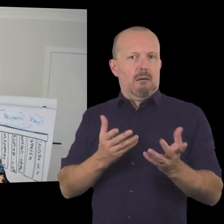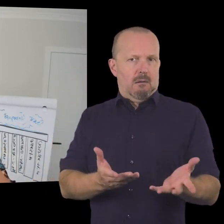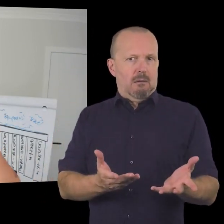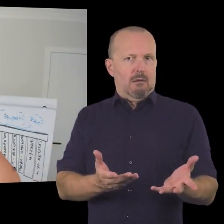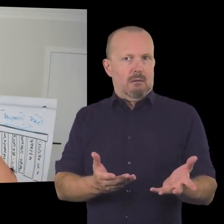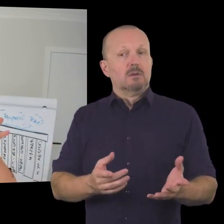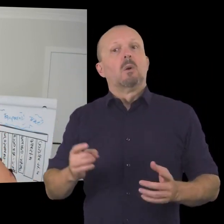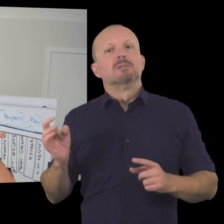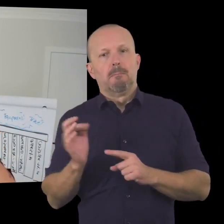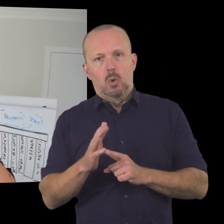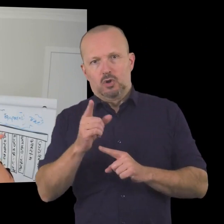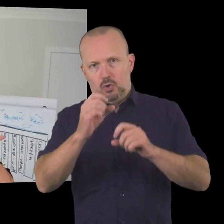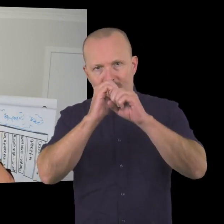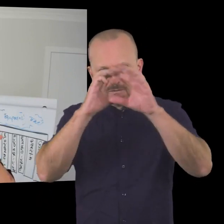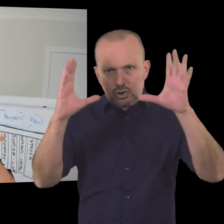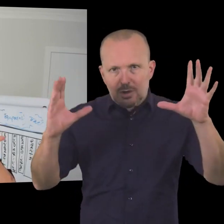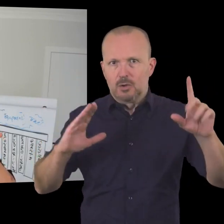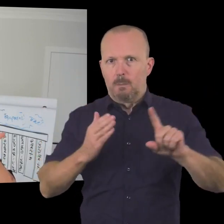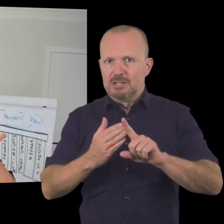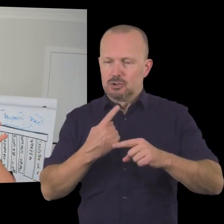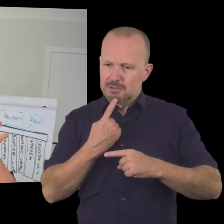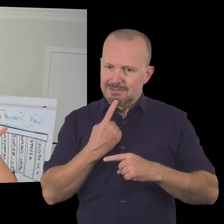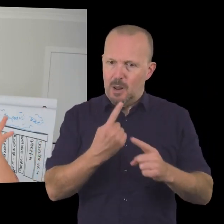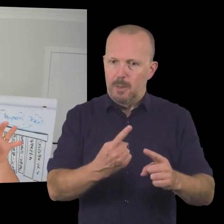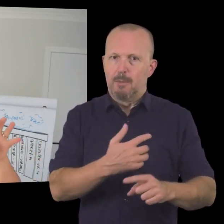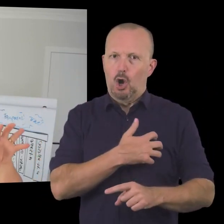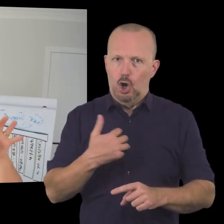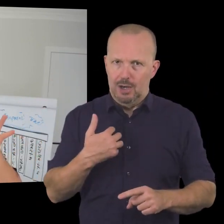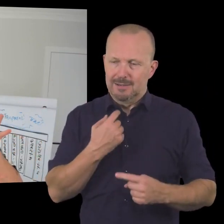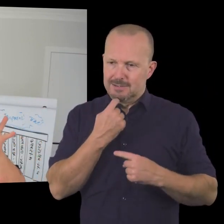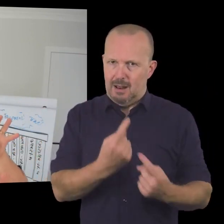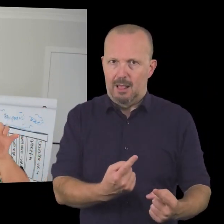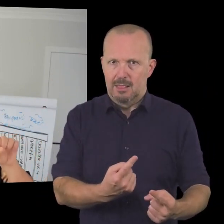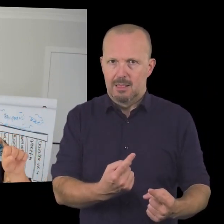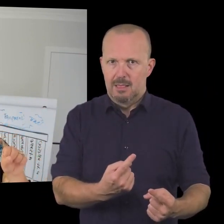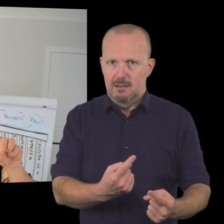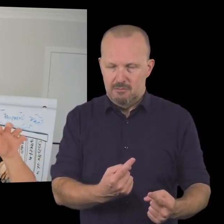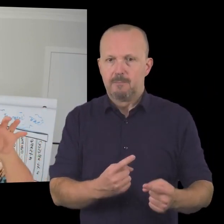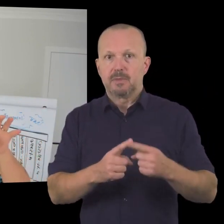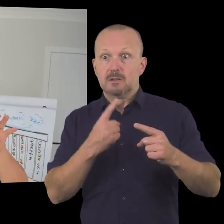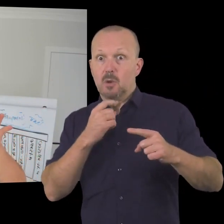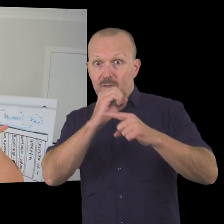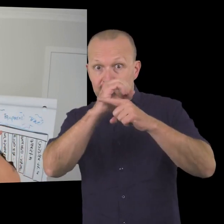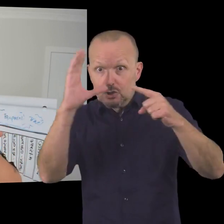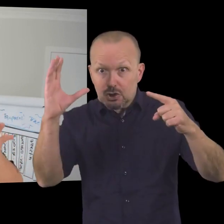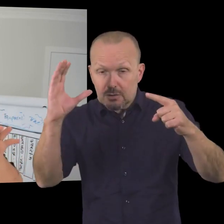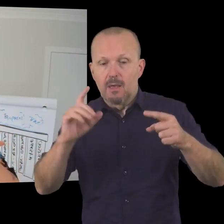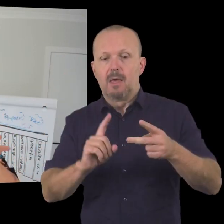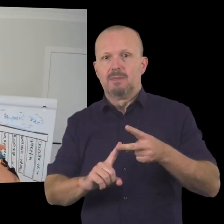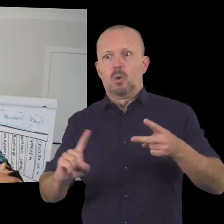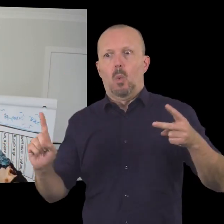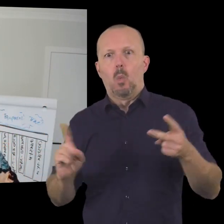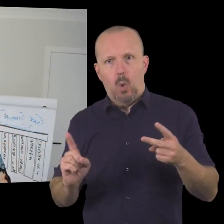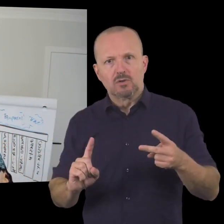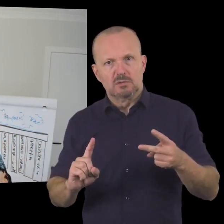story is to share your vision up front which articulates why you exist and the difference that you make for those you support and then sharing what